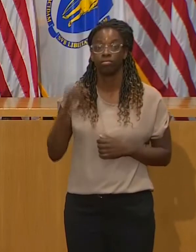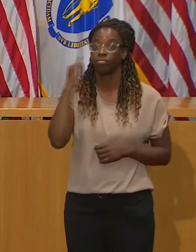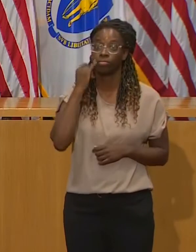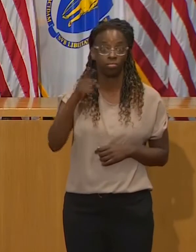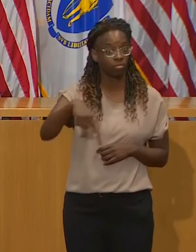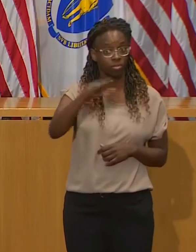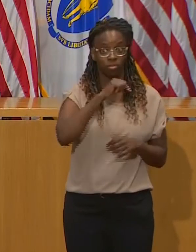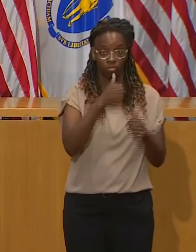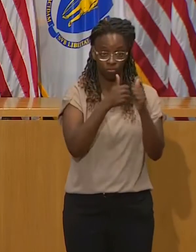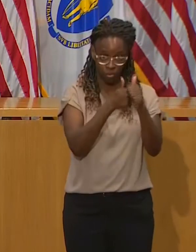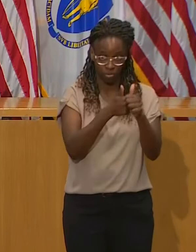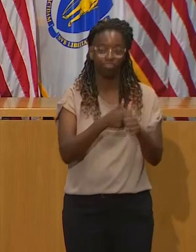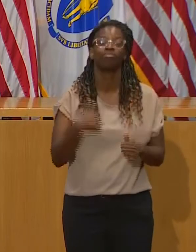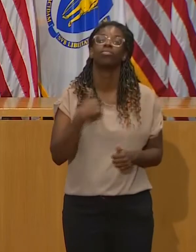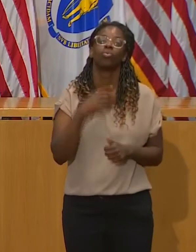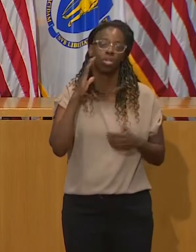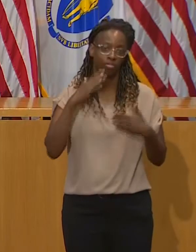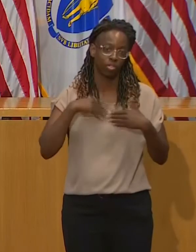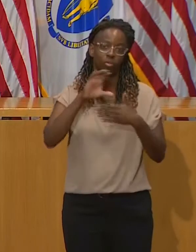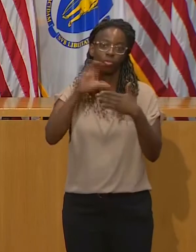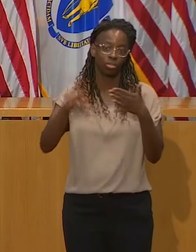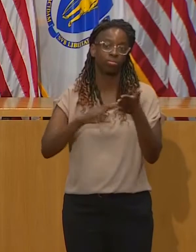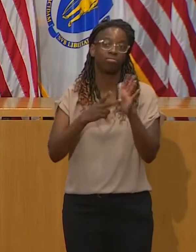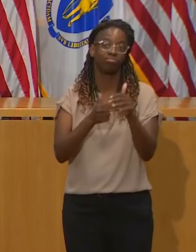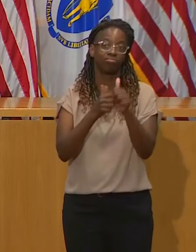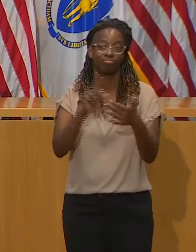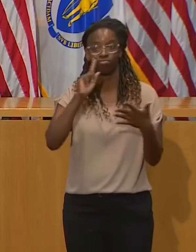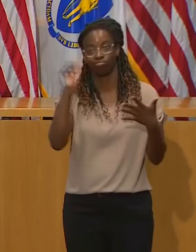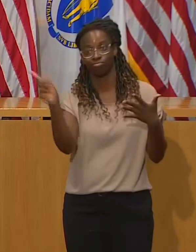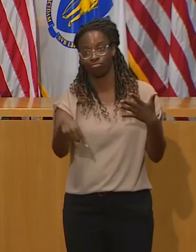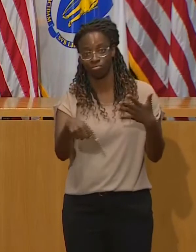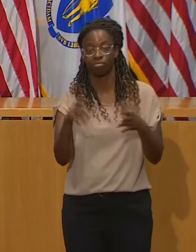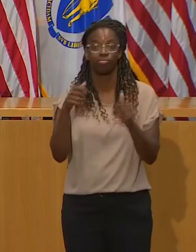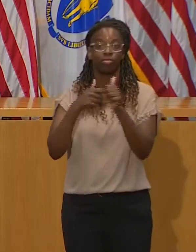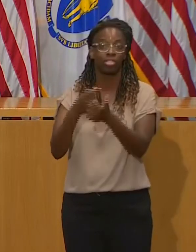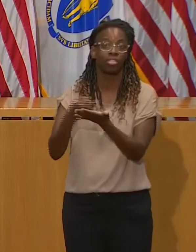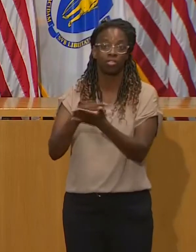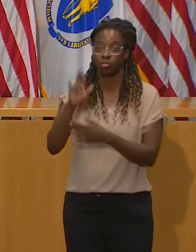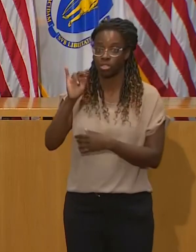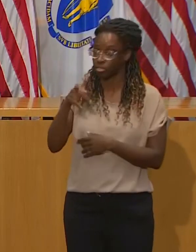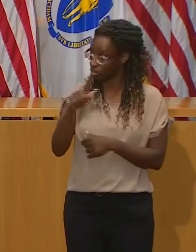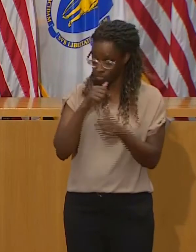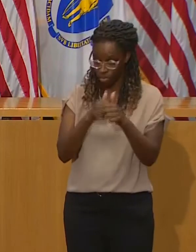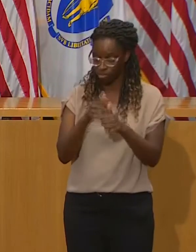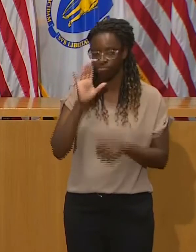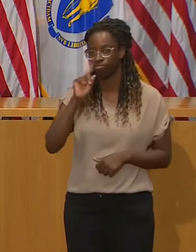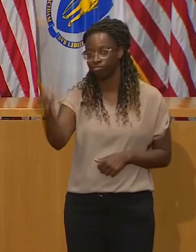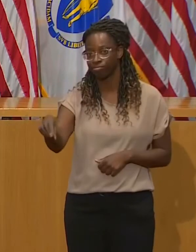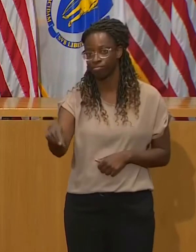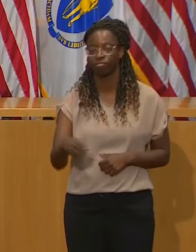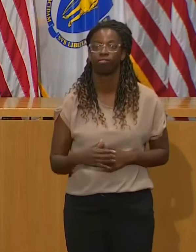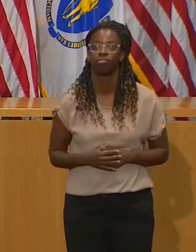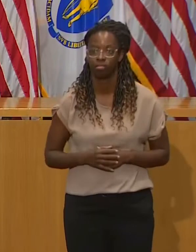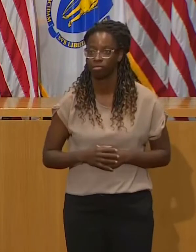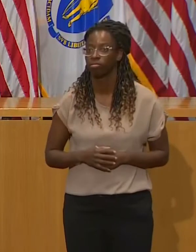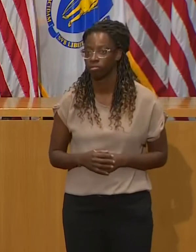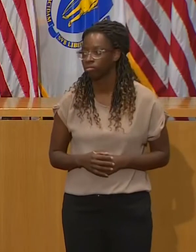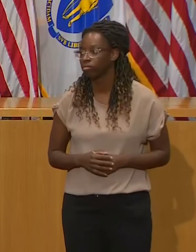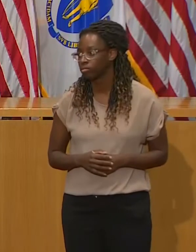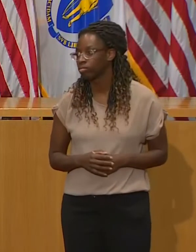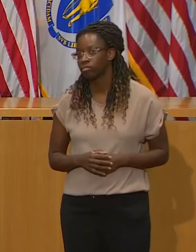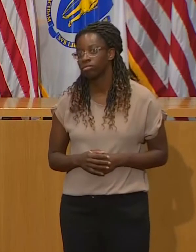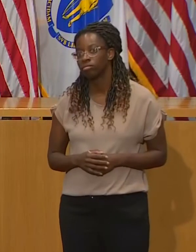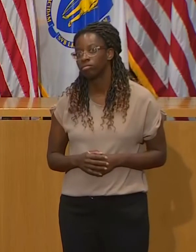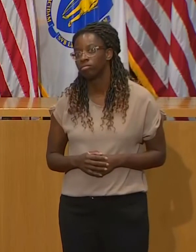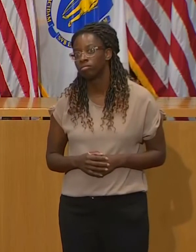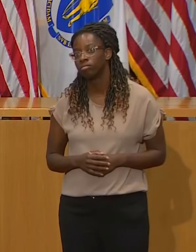close down the rink of the team. Can I ask you if the Department of Health has any information about whether we are closer to? Which Department